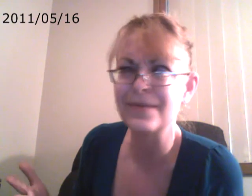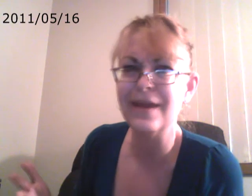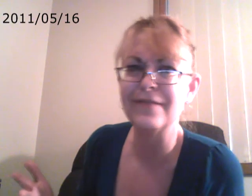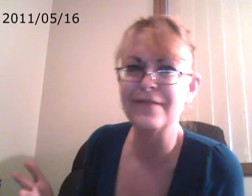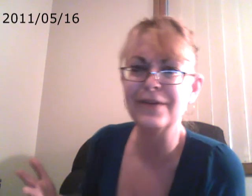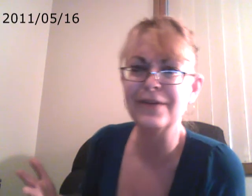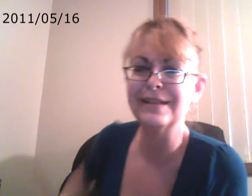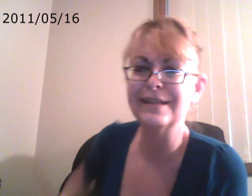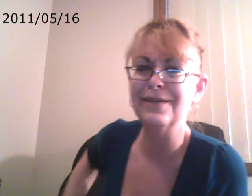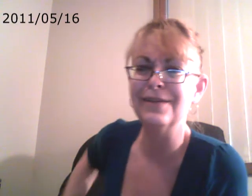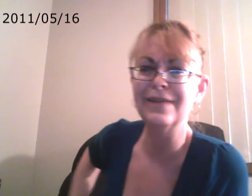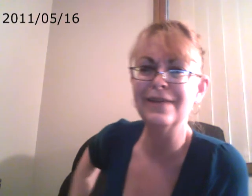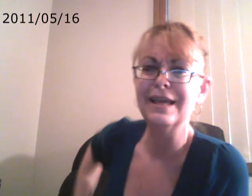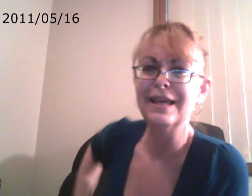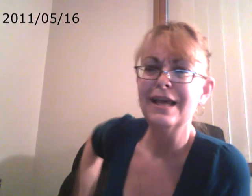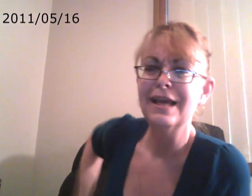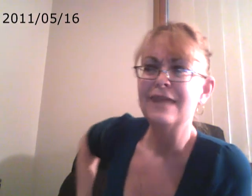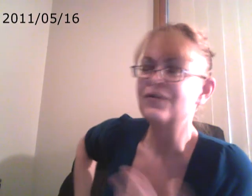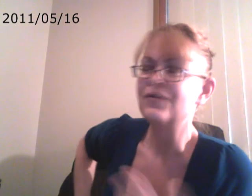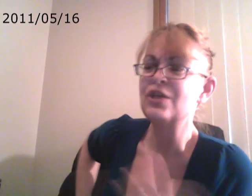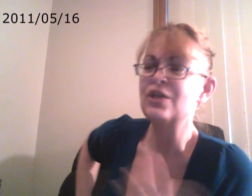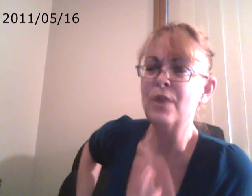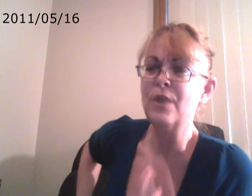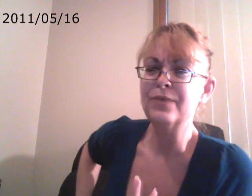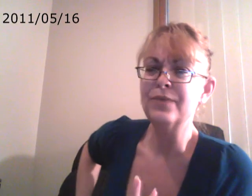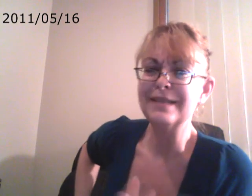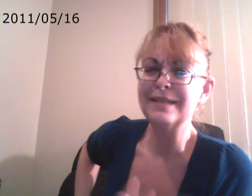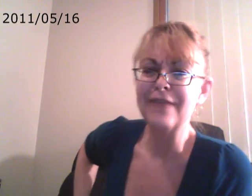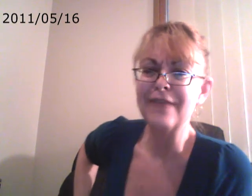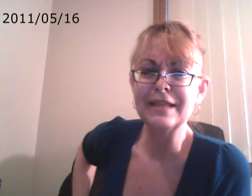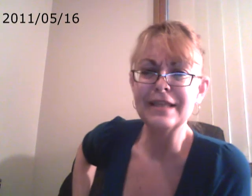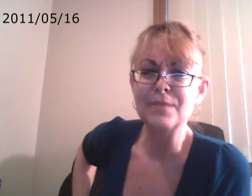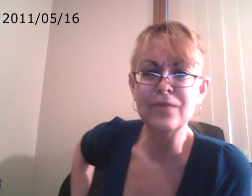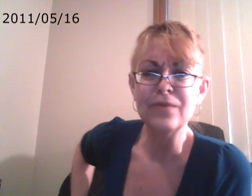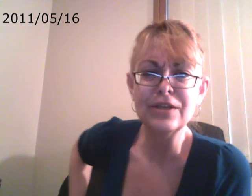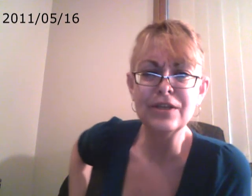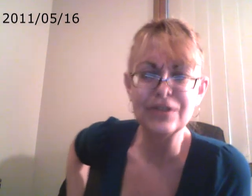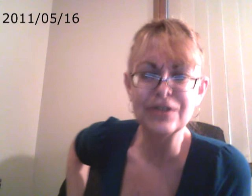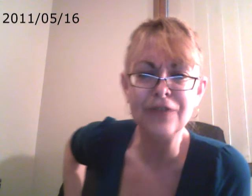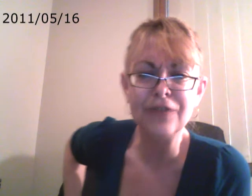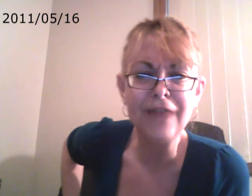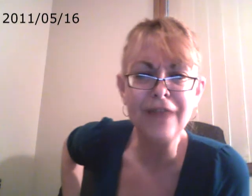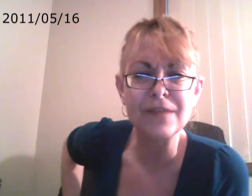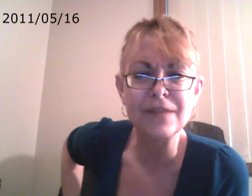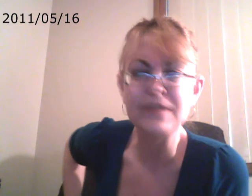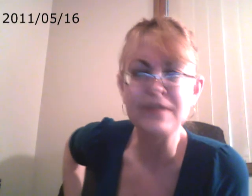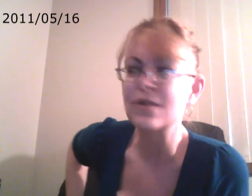I figure it. You know, like for some odd reason, I've had this motivation to survive something. So